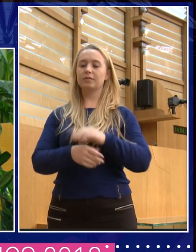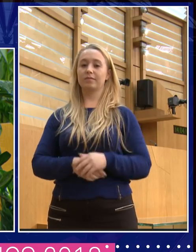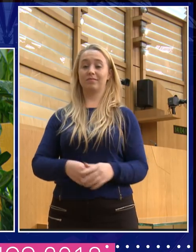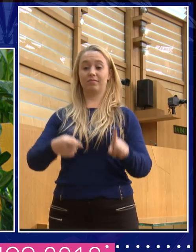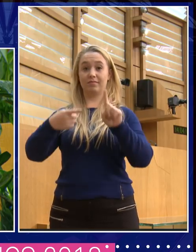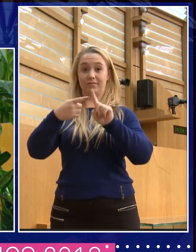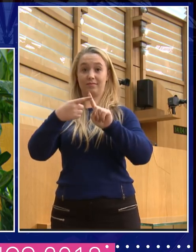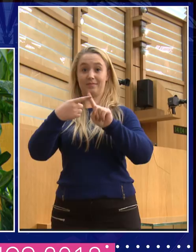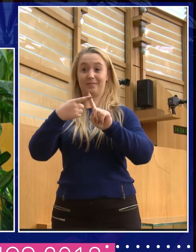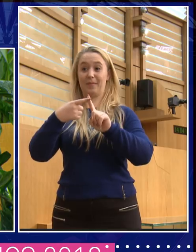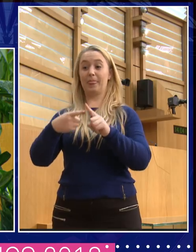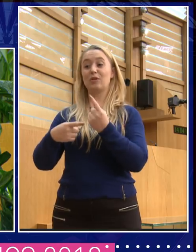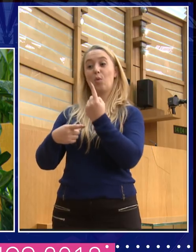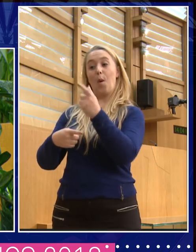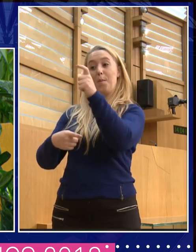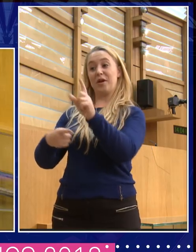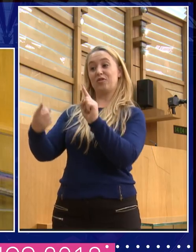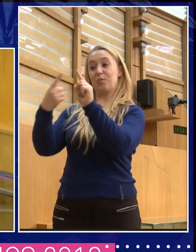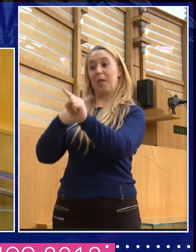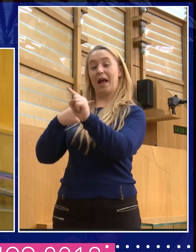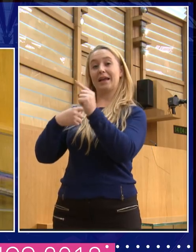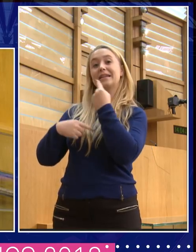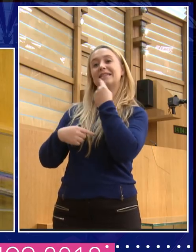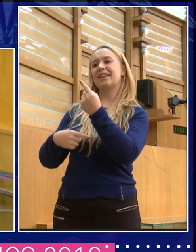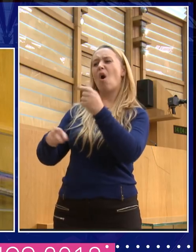know his mum. She'll get him to take it down.